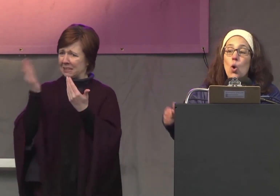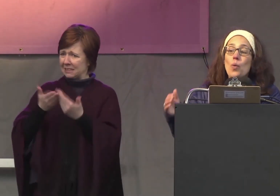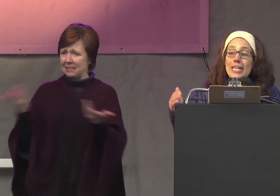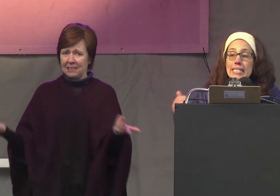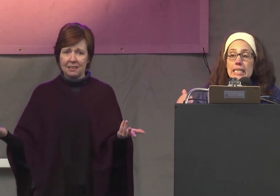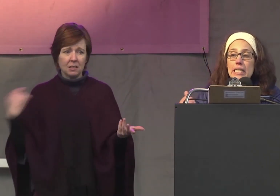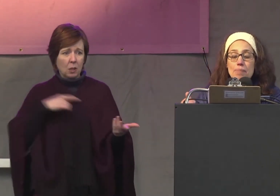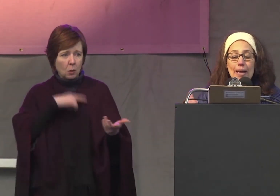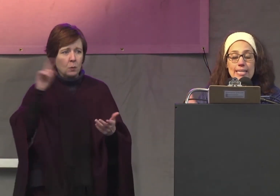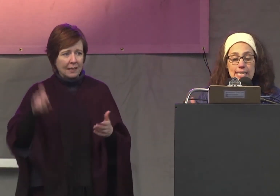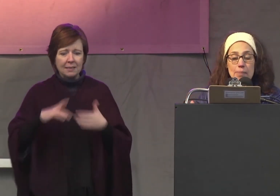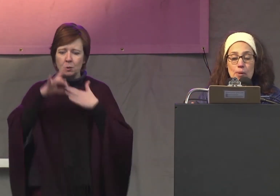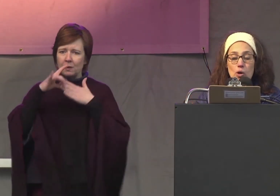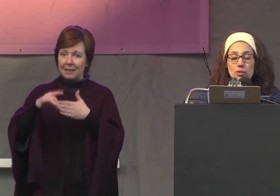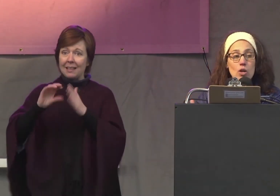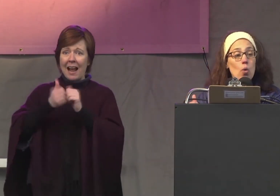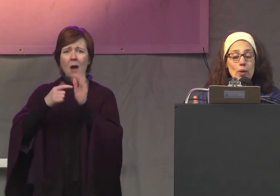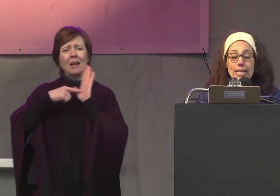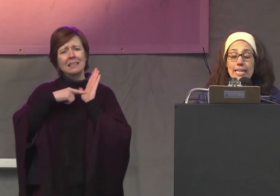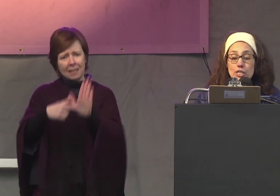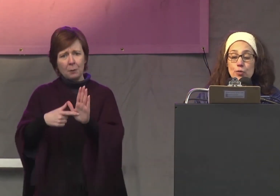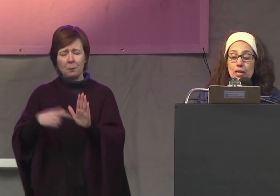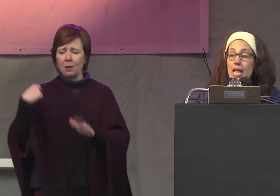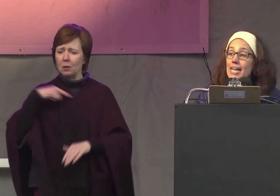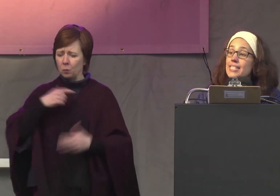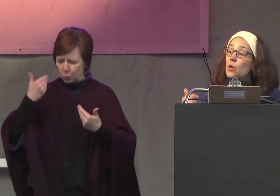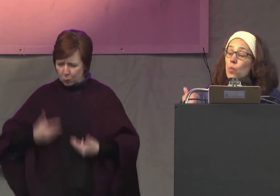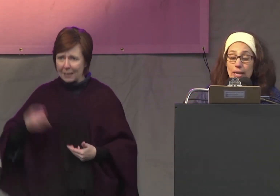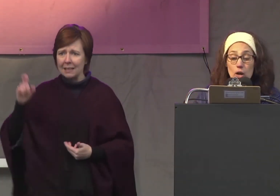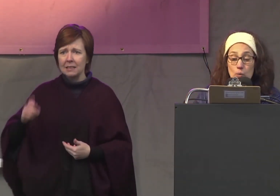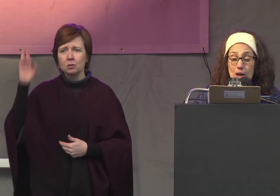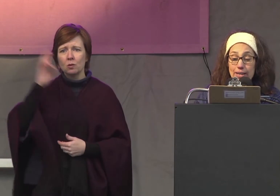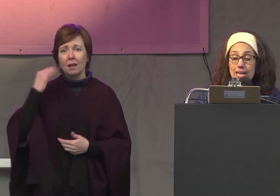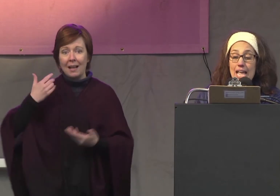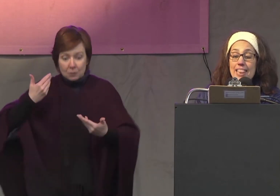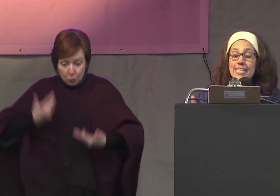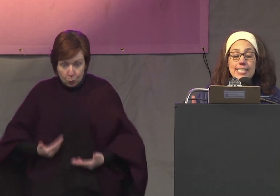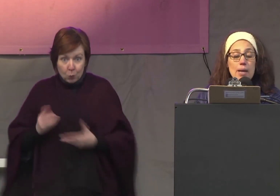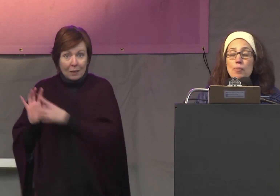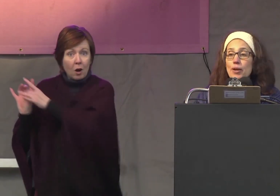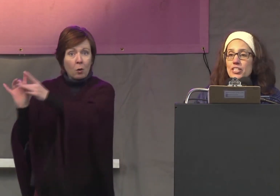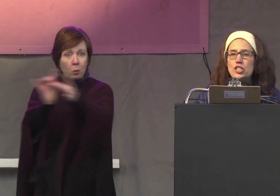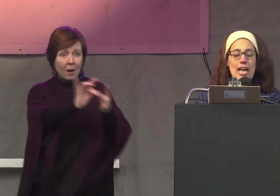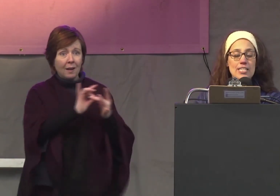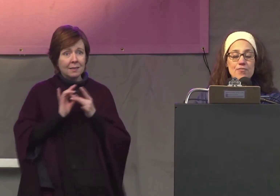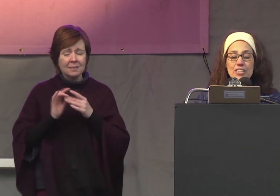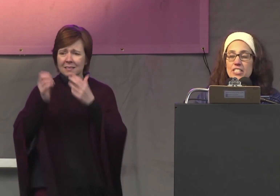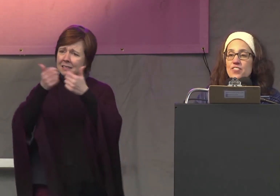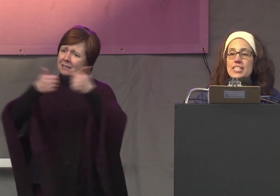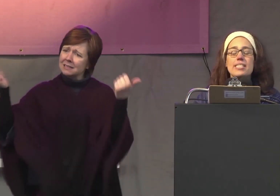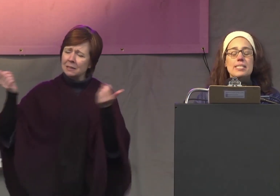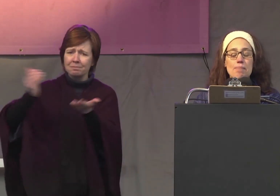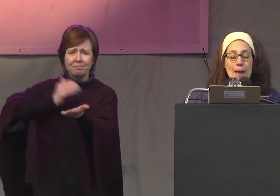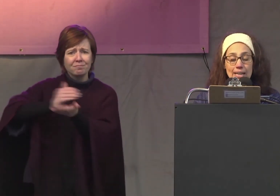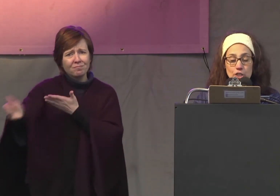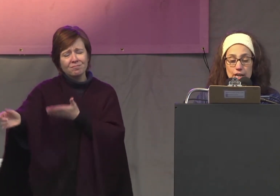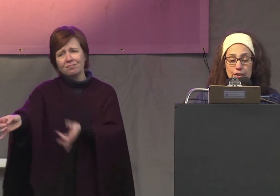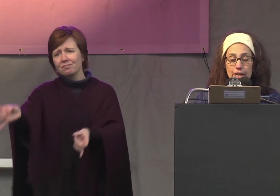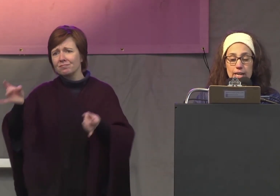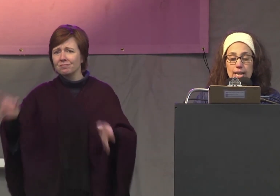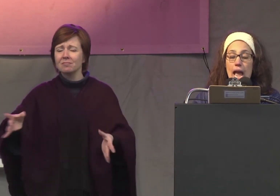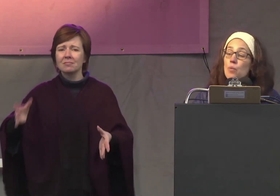we need to lead by example we need to realize that we are one that separation and divisiveness is